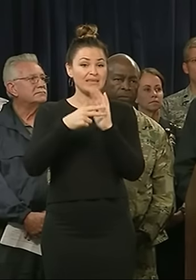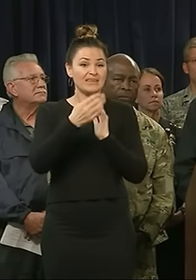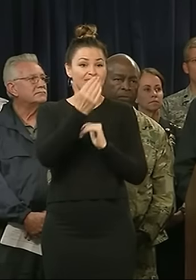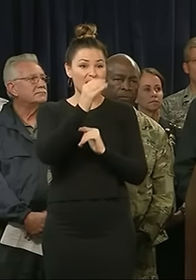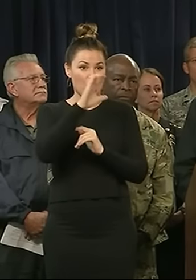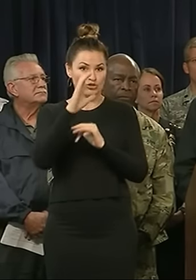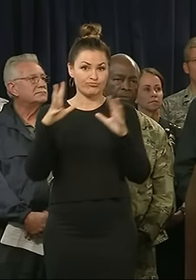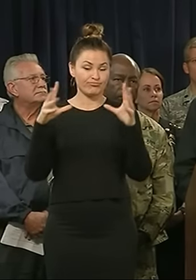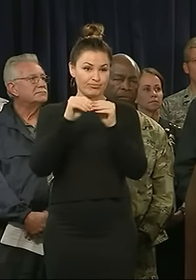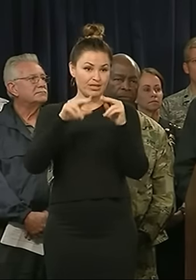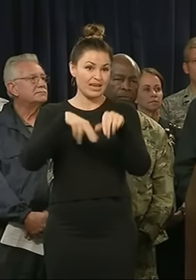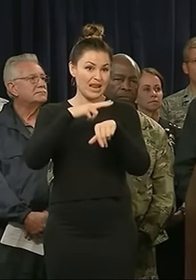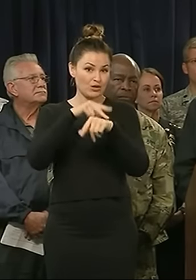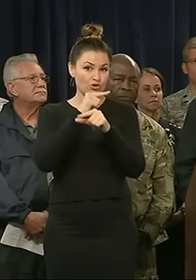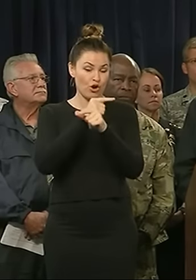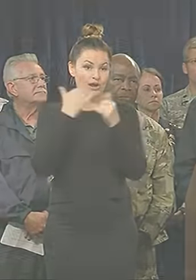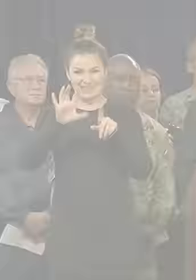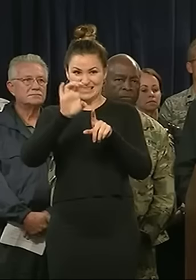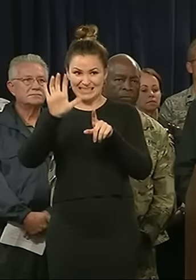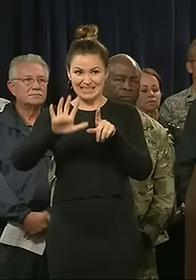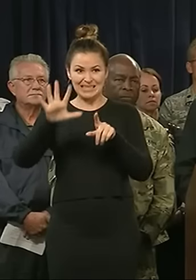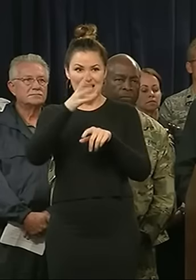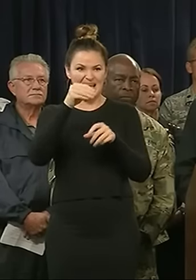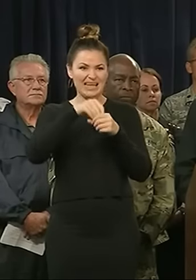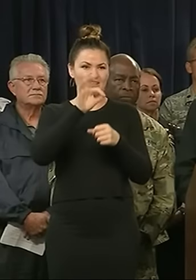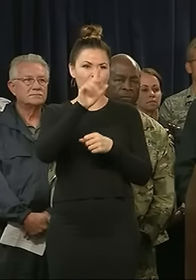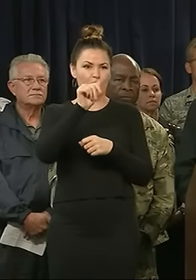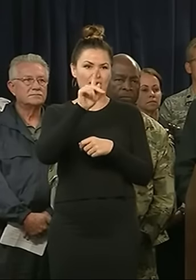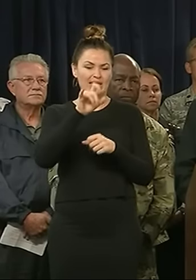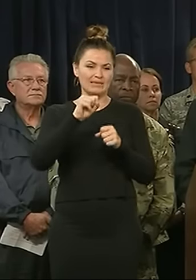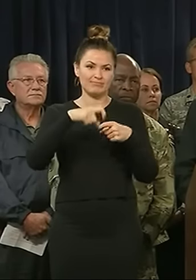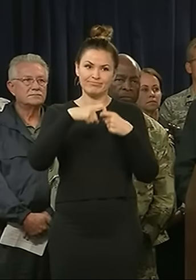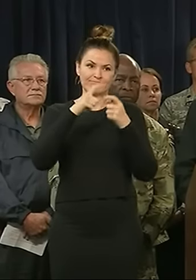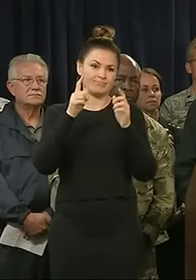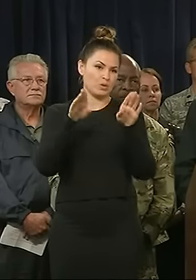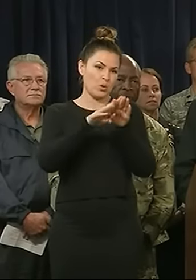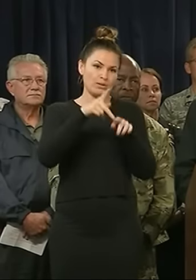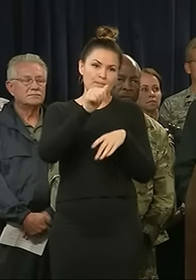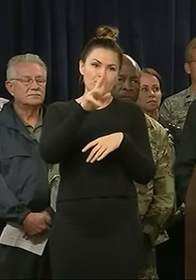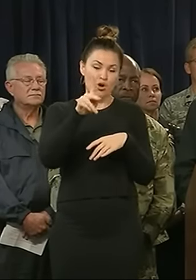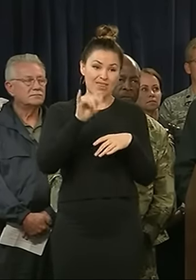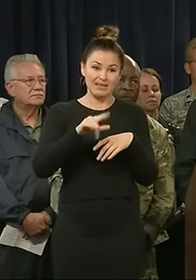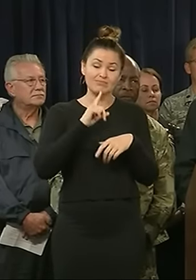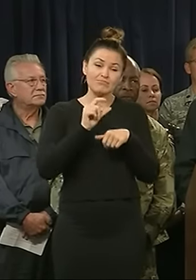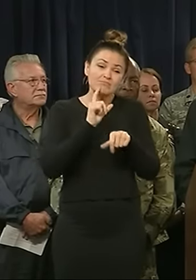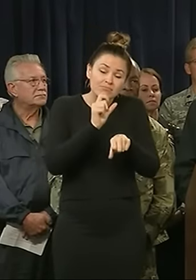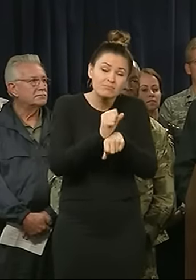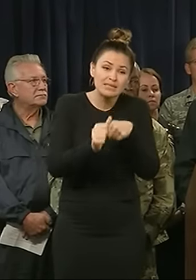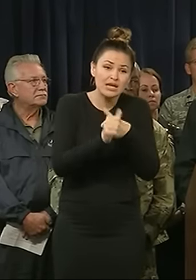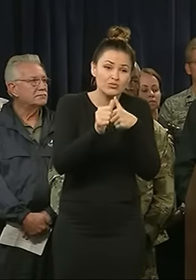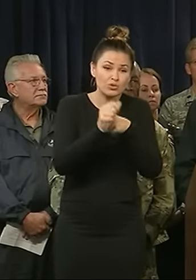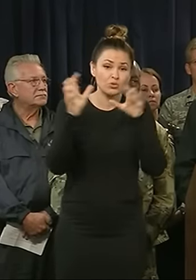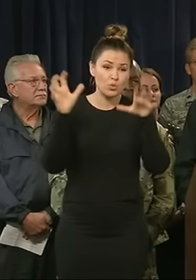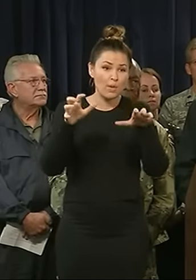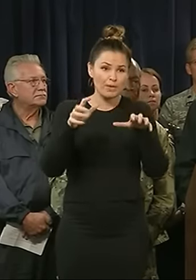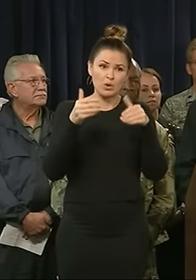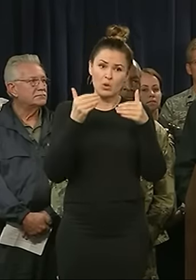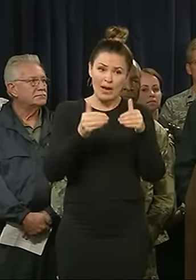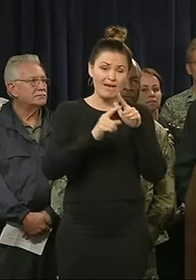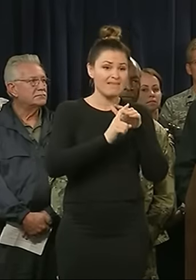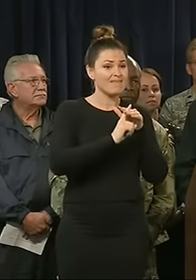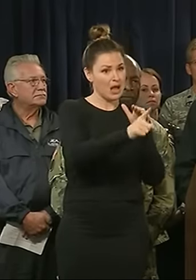members of the National Guard are now activated. This is a dangerous storm. It is never too early to evacuate.